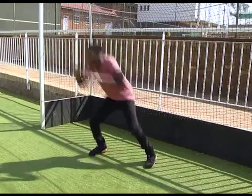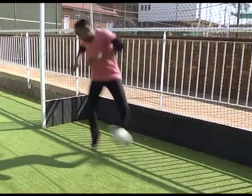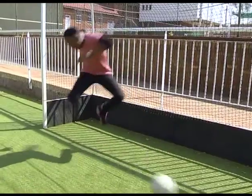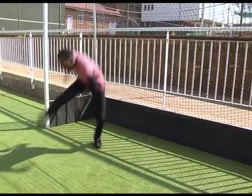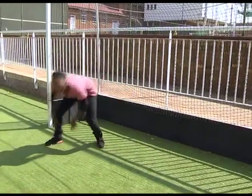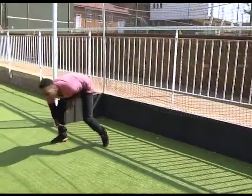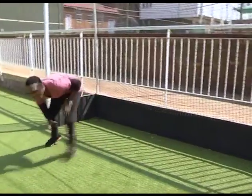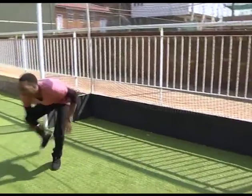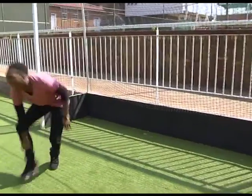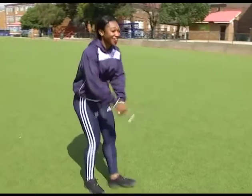Ow!